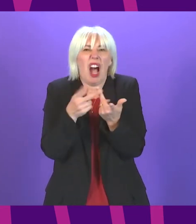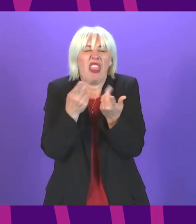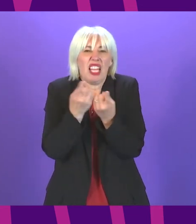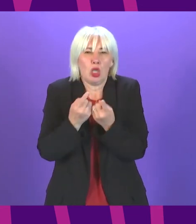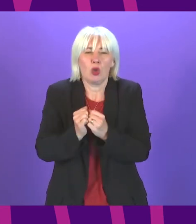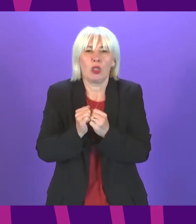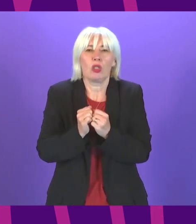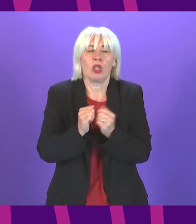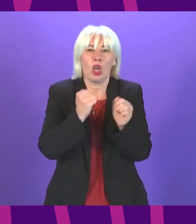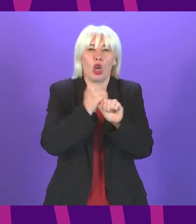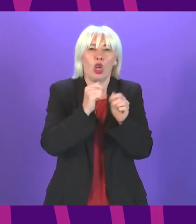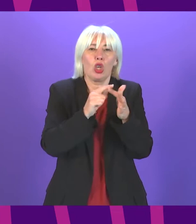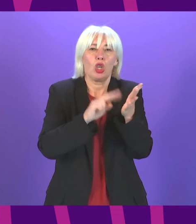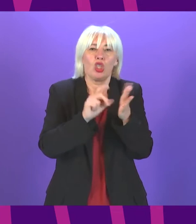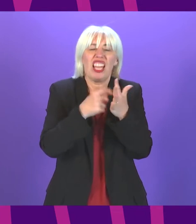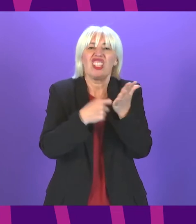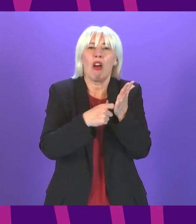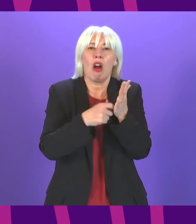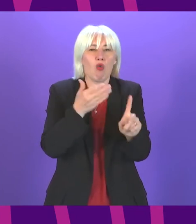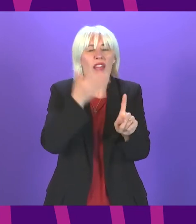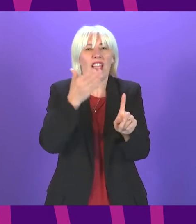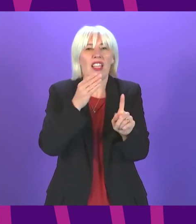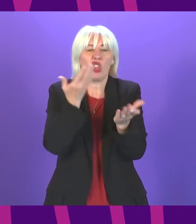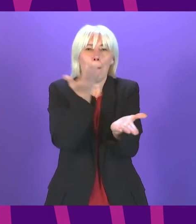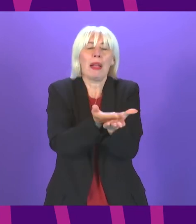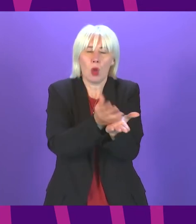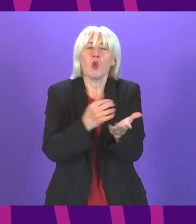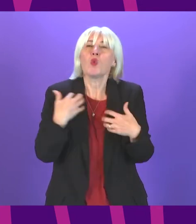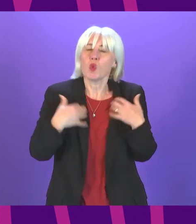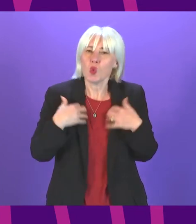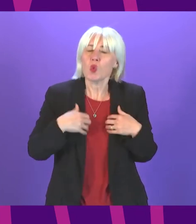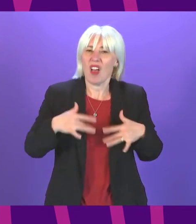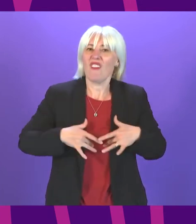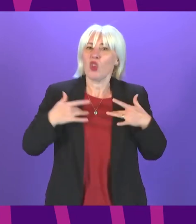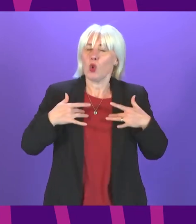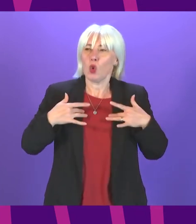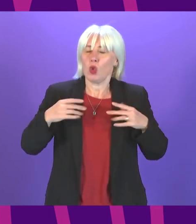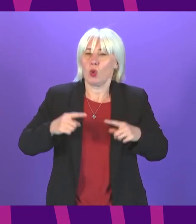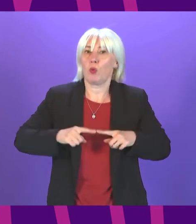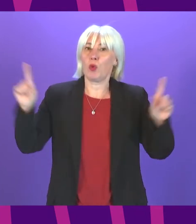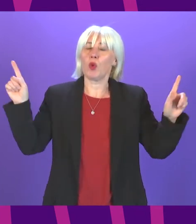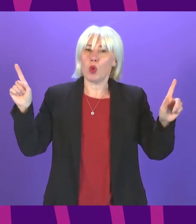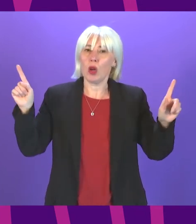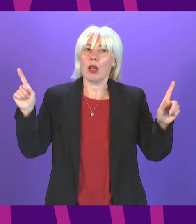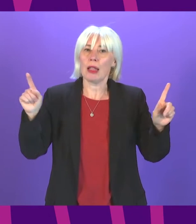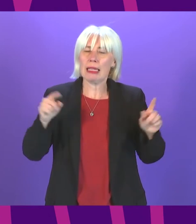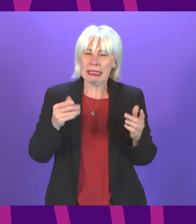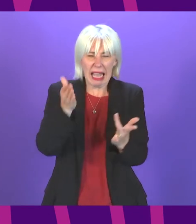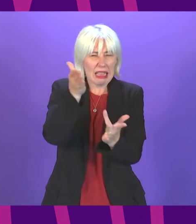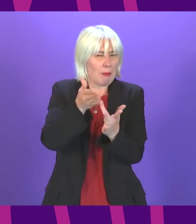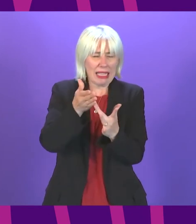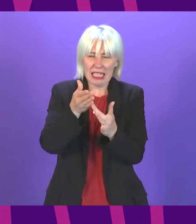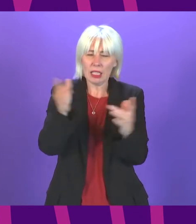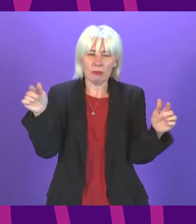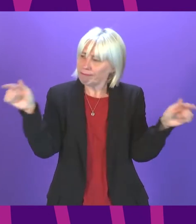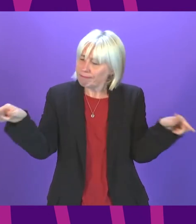the gender recognition bill is likely to be interesting views on it are very polarised and I'm not sure if we can find middle ground that